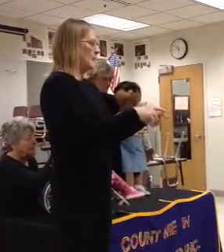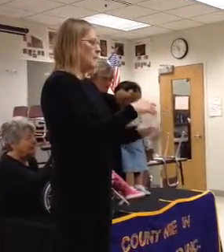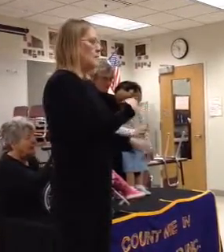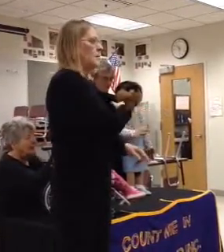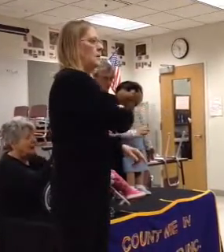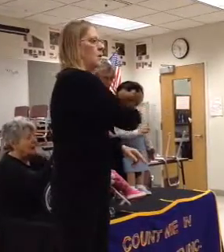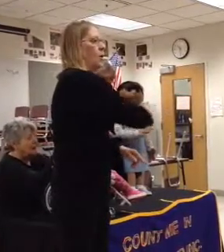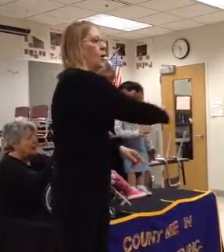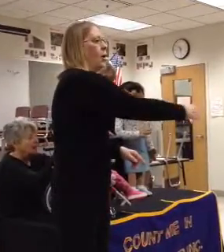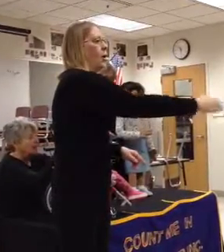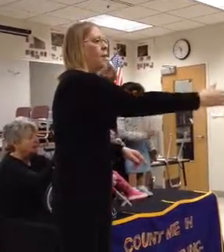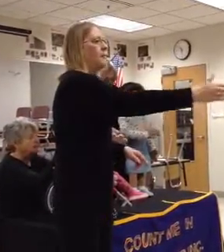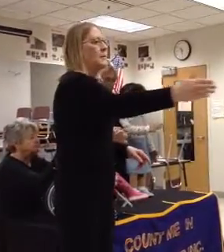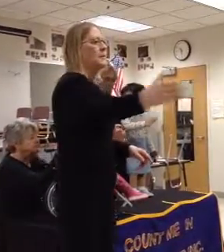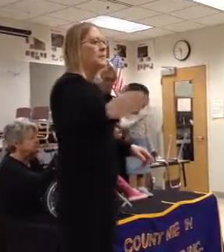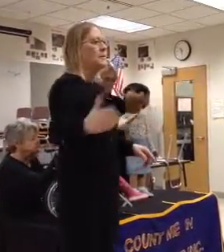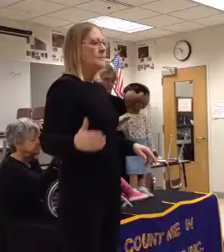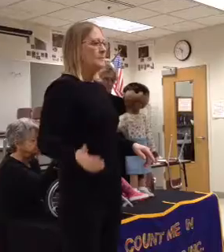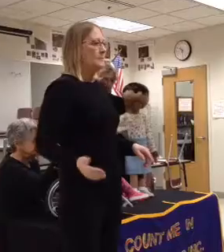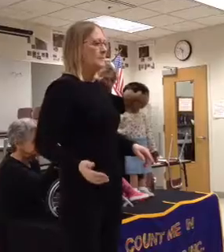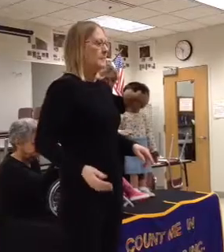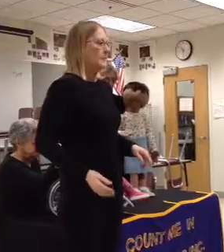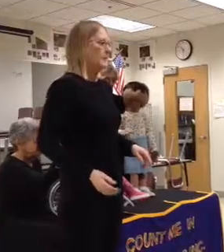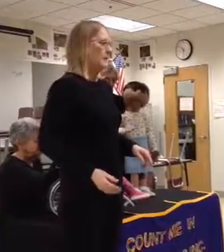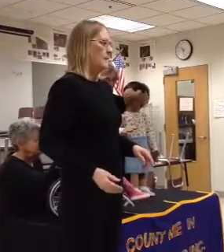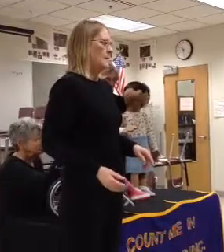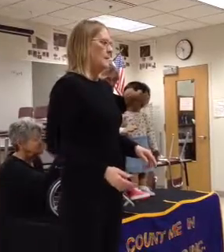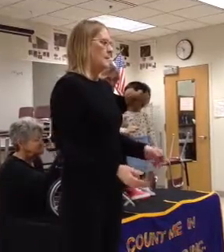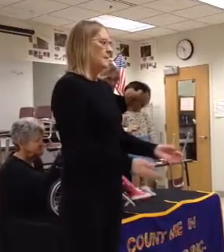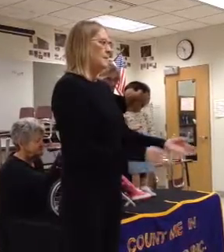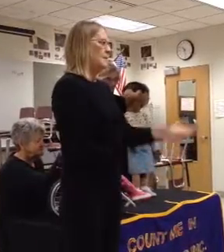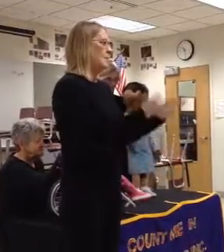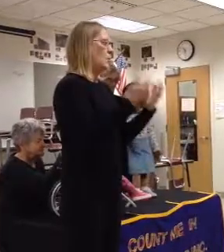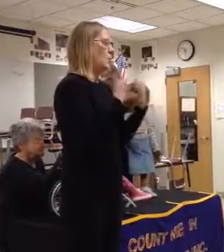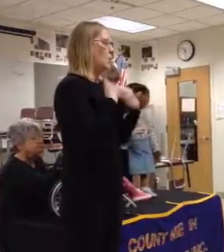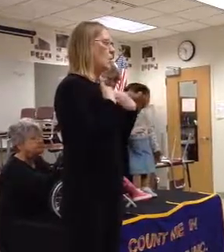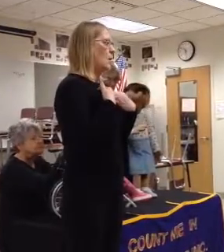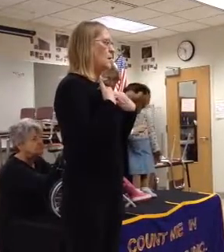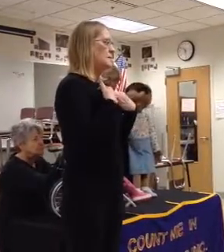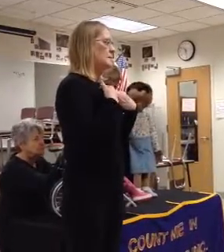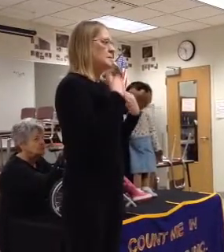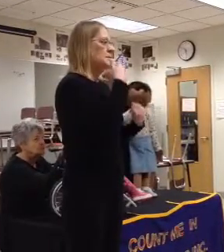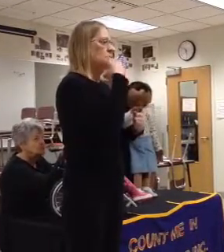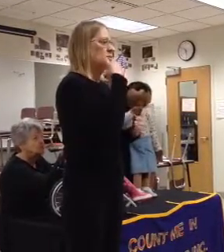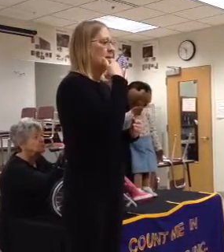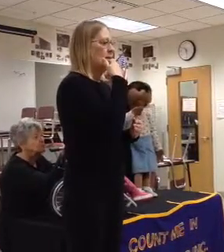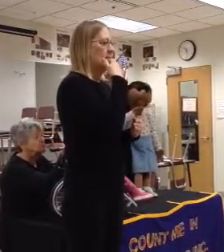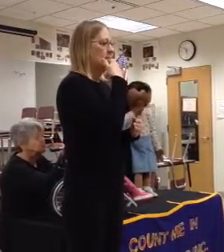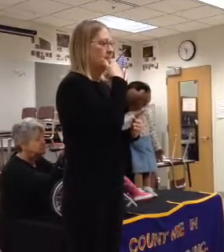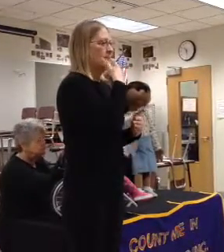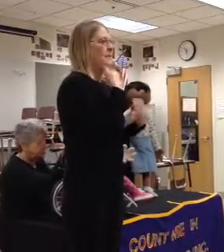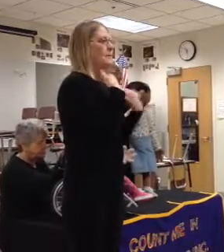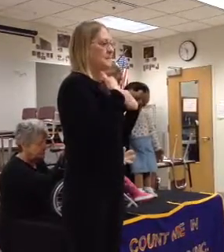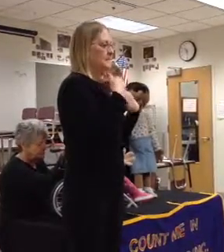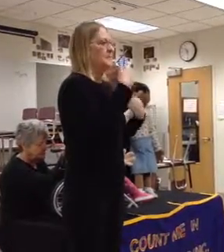But all people want to